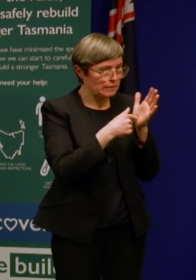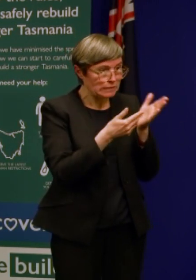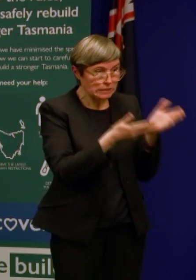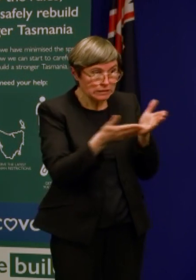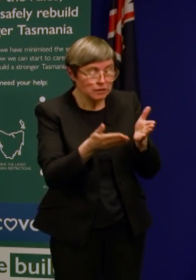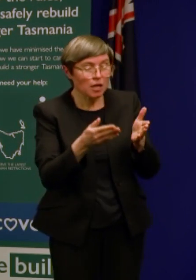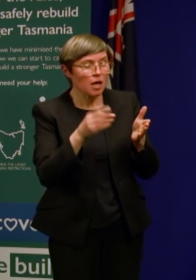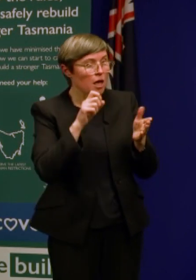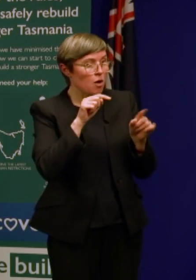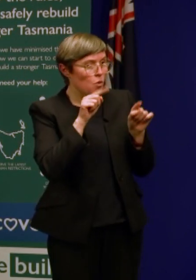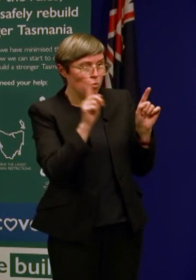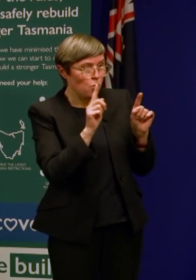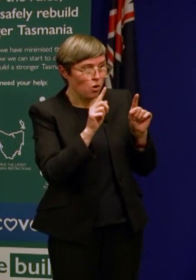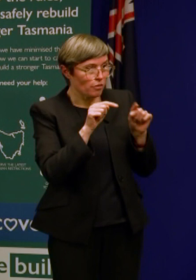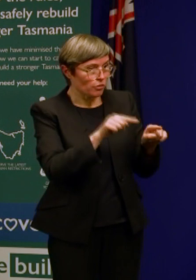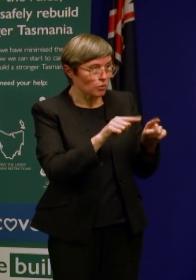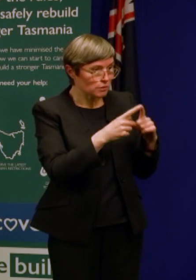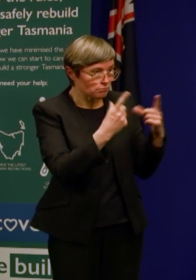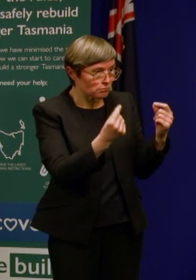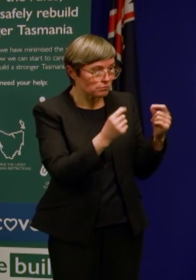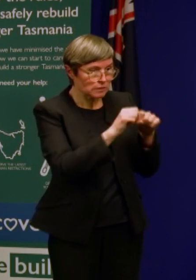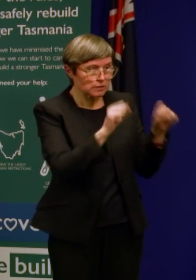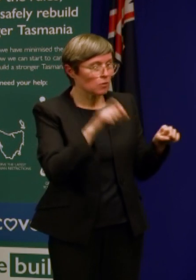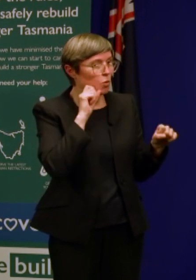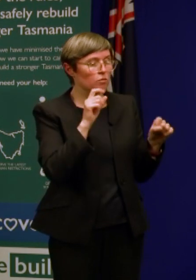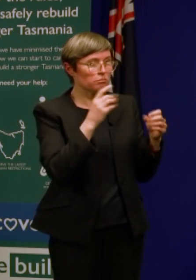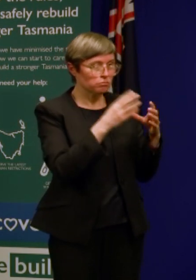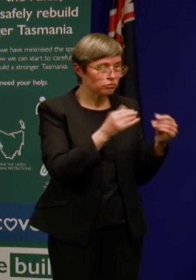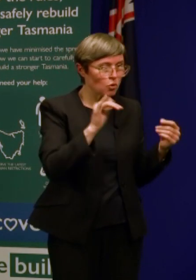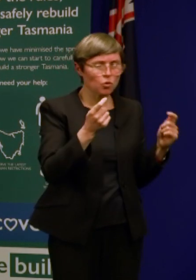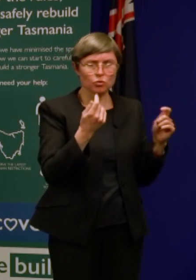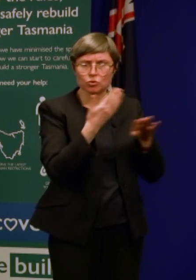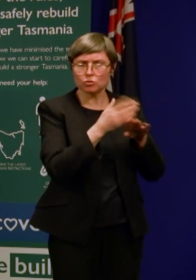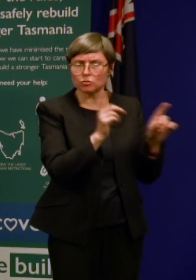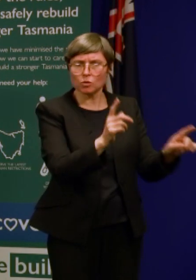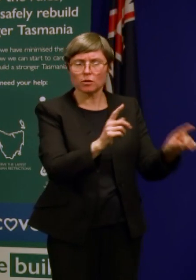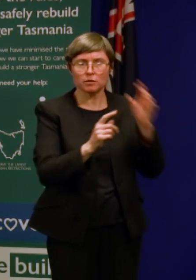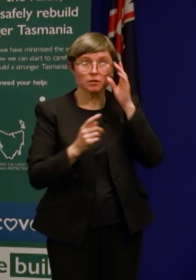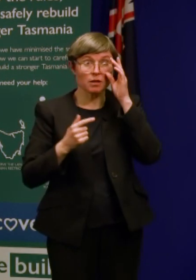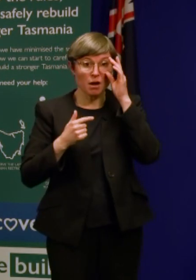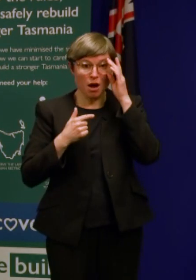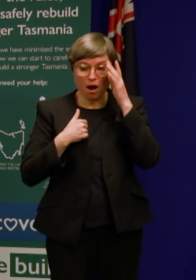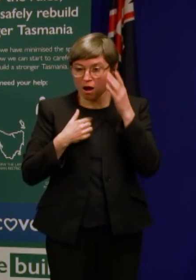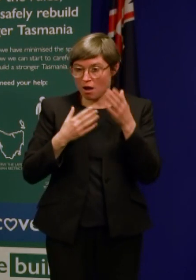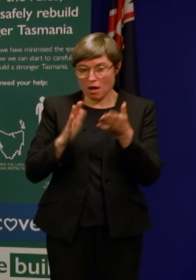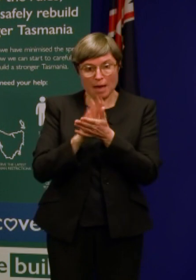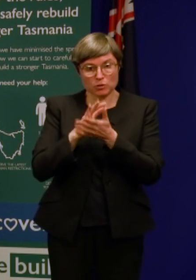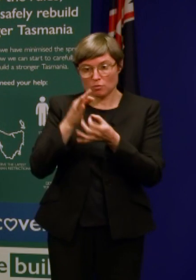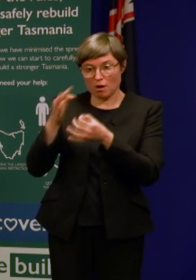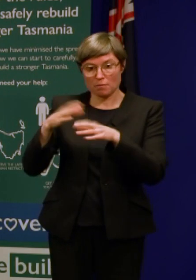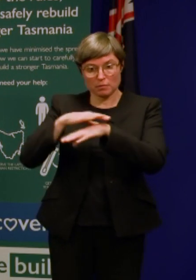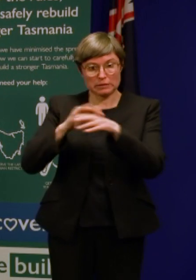continue on, or will they be void from midnight? Well, my understanding is that they will be reviewed. But I'm happy to have the Commissioner